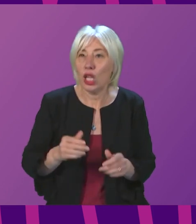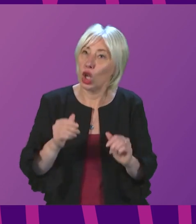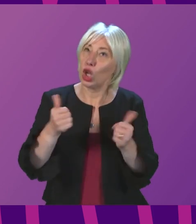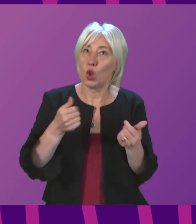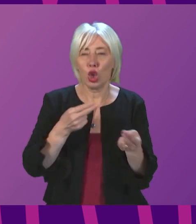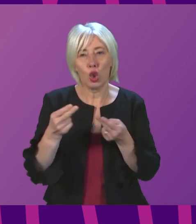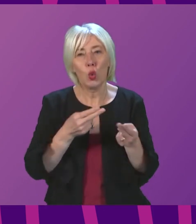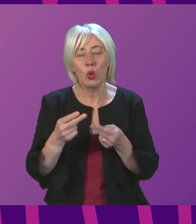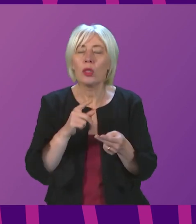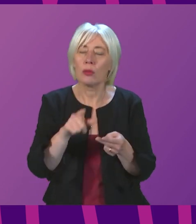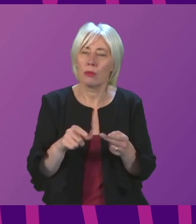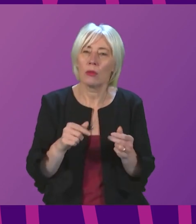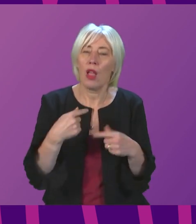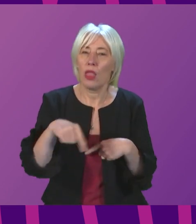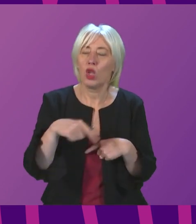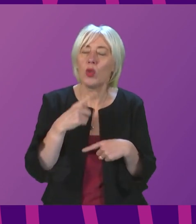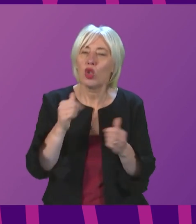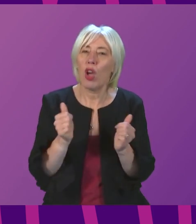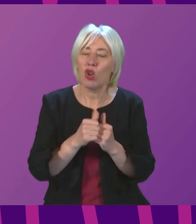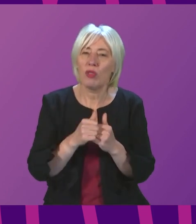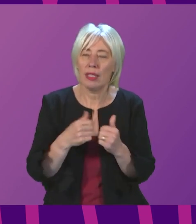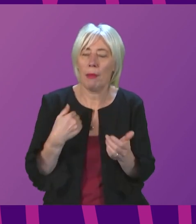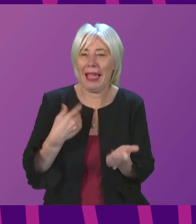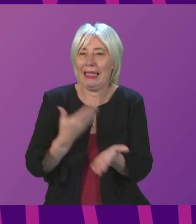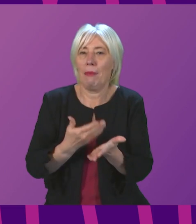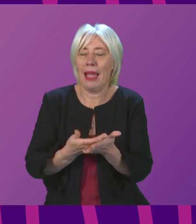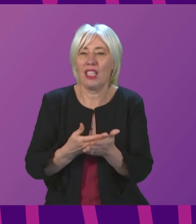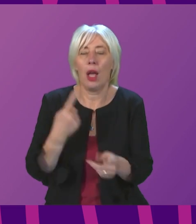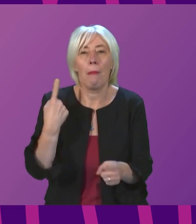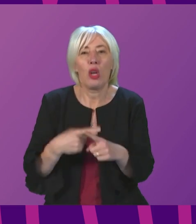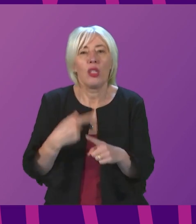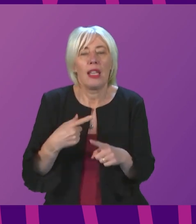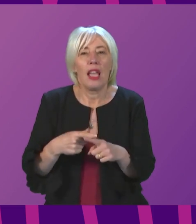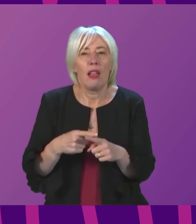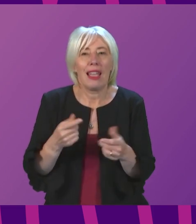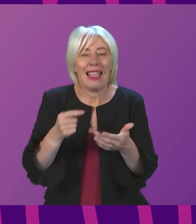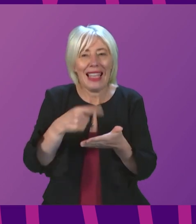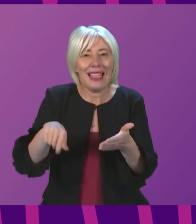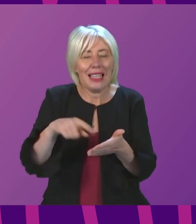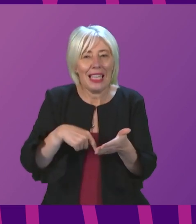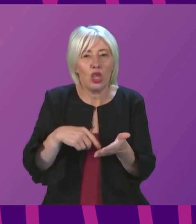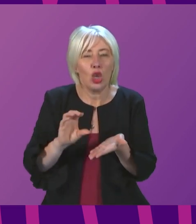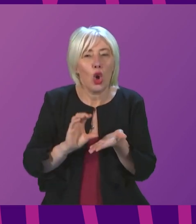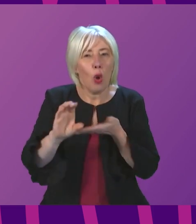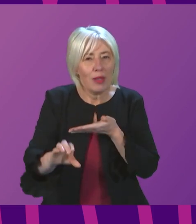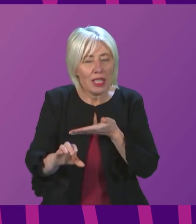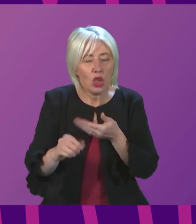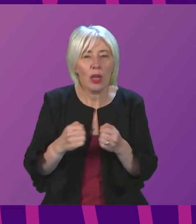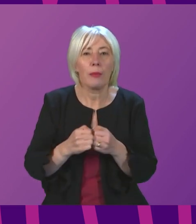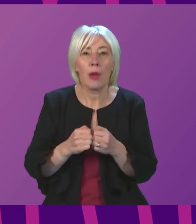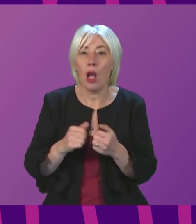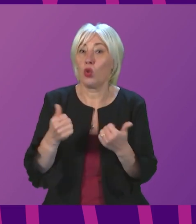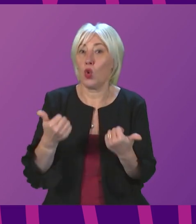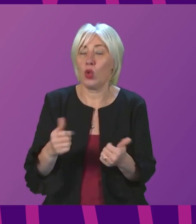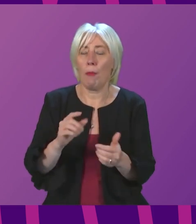this week, she did agree to our demands for emergency cancellation compensation. But businesses currently don't know when the